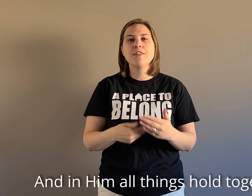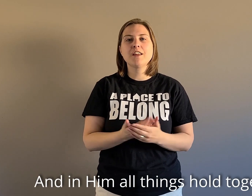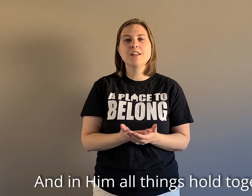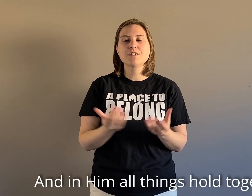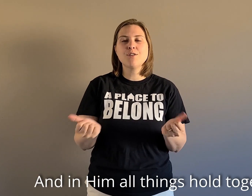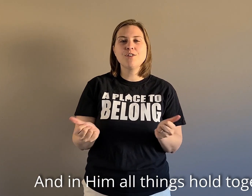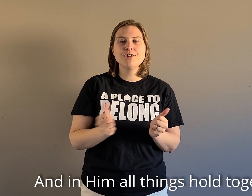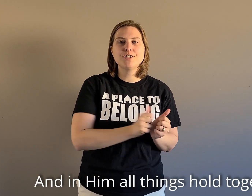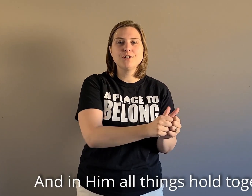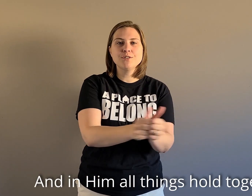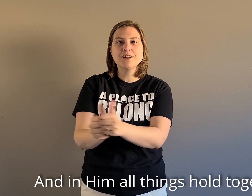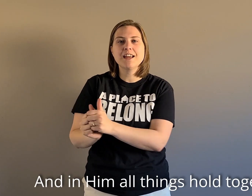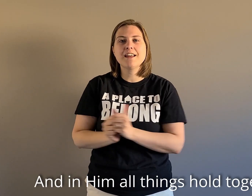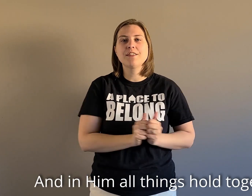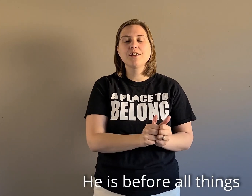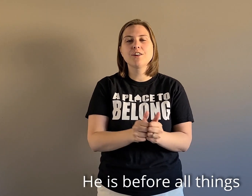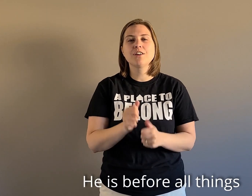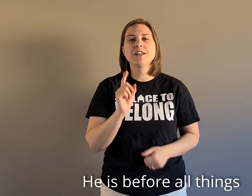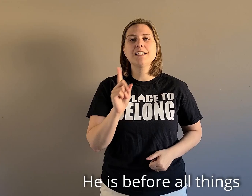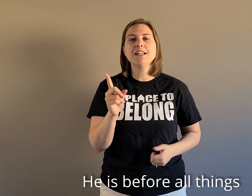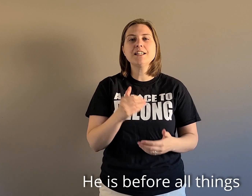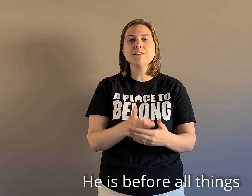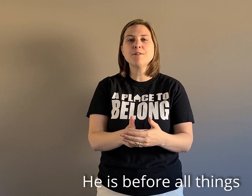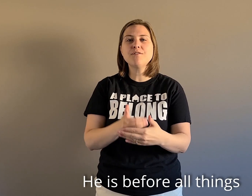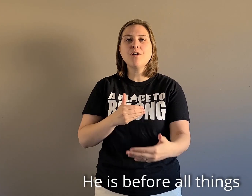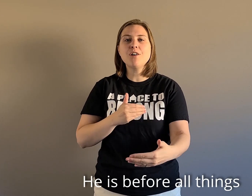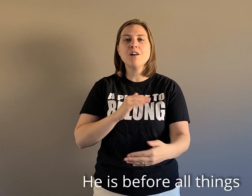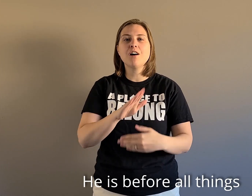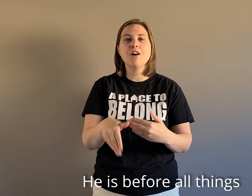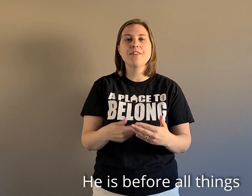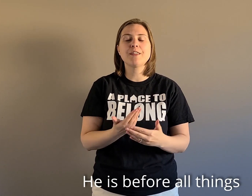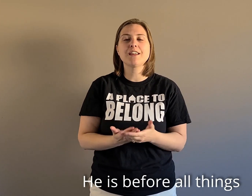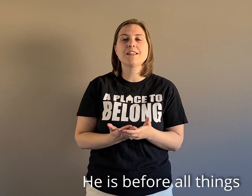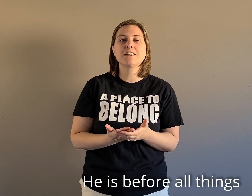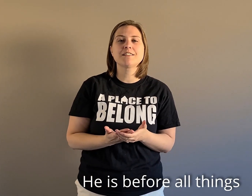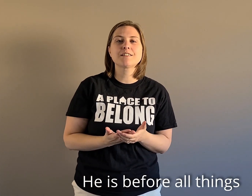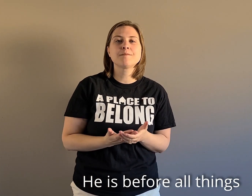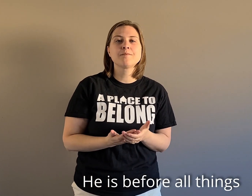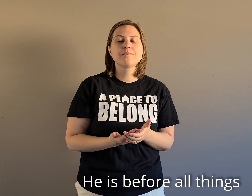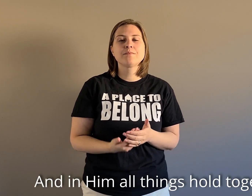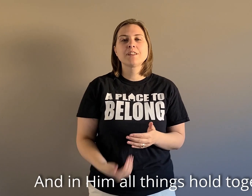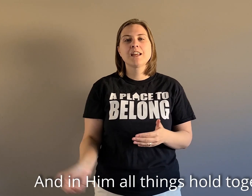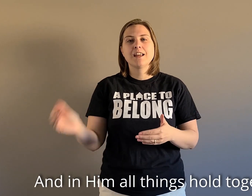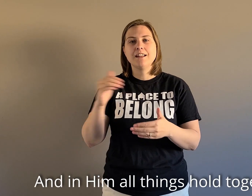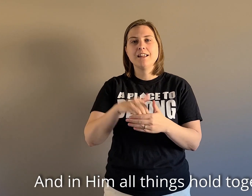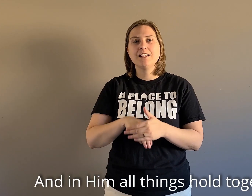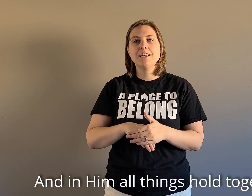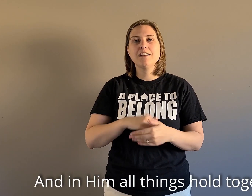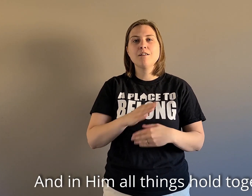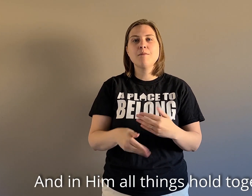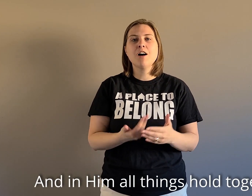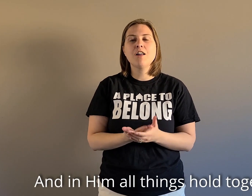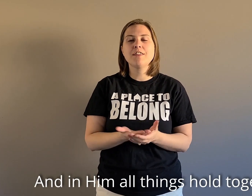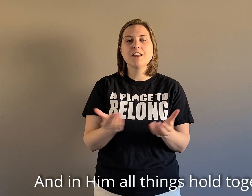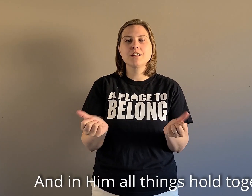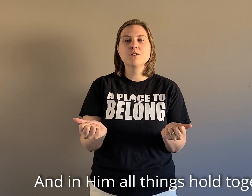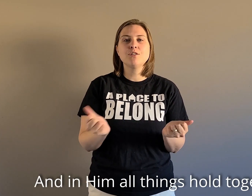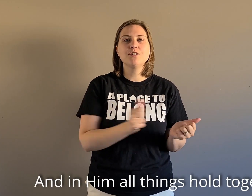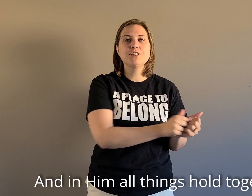things hold together and he is before all things and him all things hold